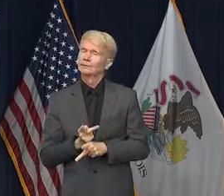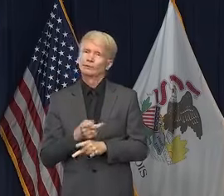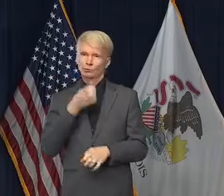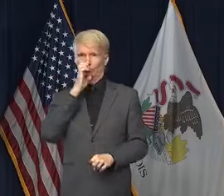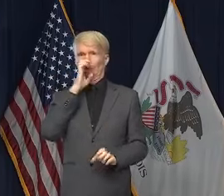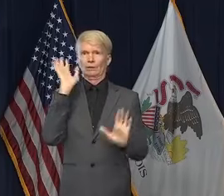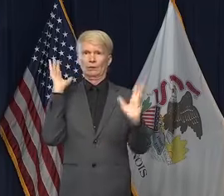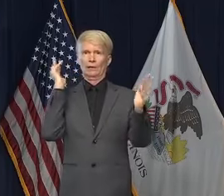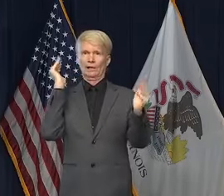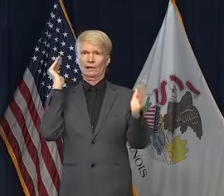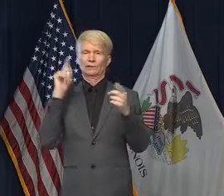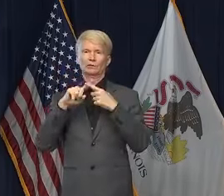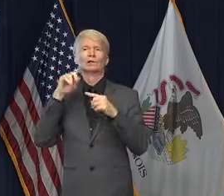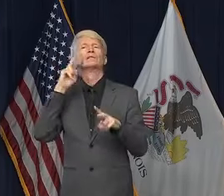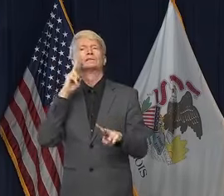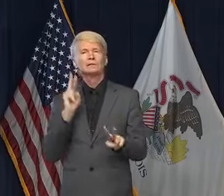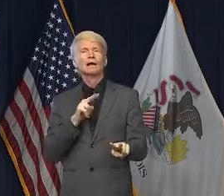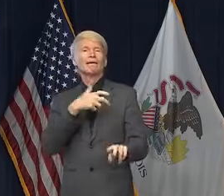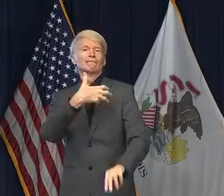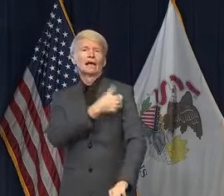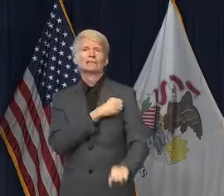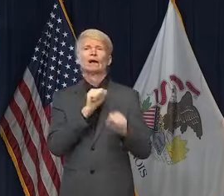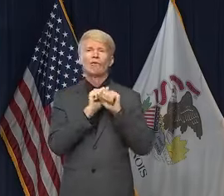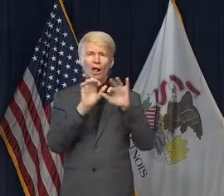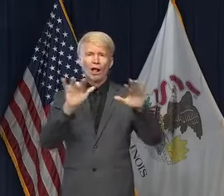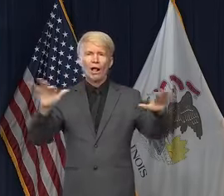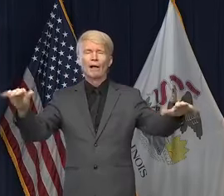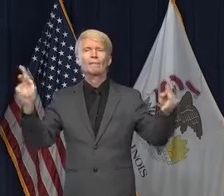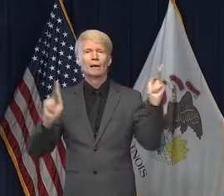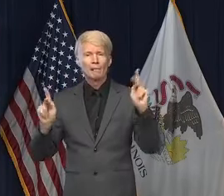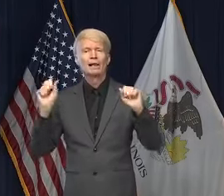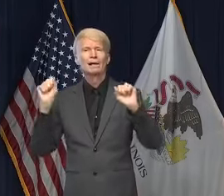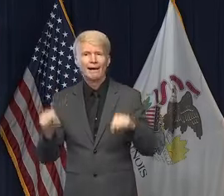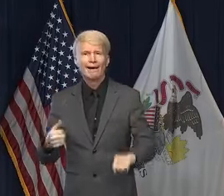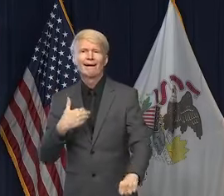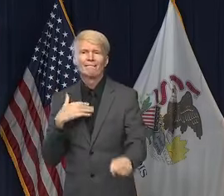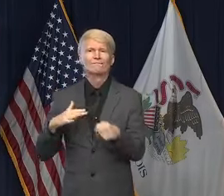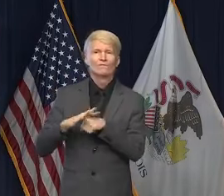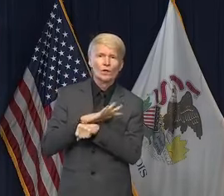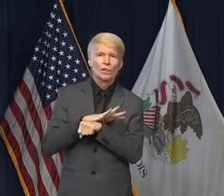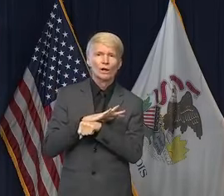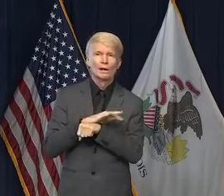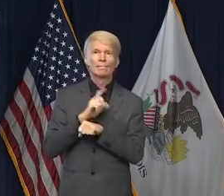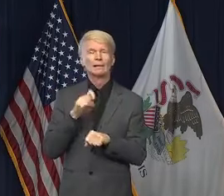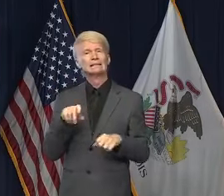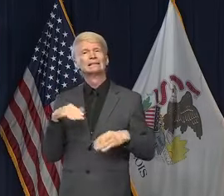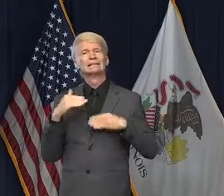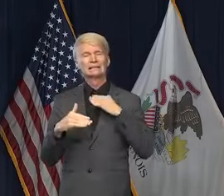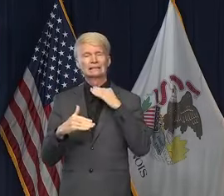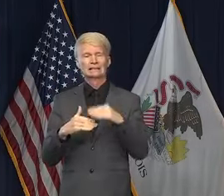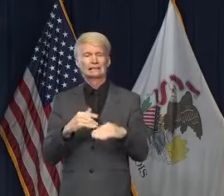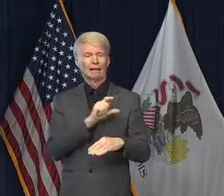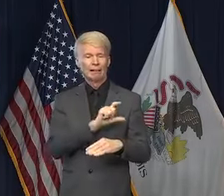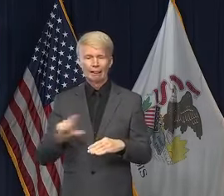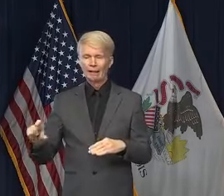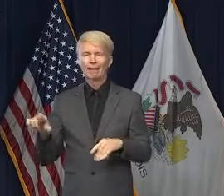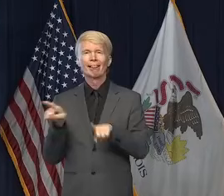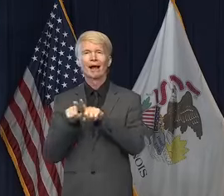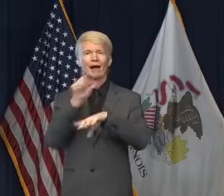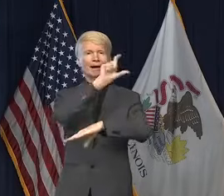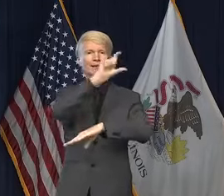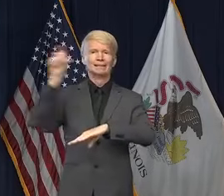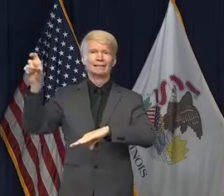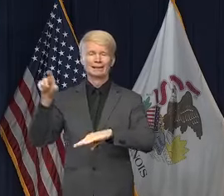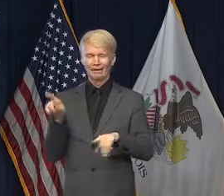until the vaccine is widely available and in people's arms. We need to take a layered approach. Just as if you were trying to